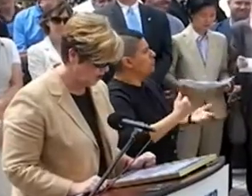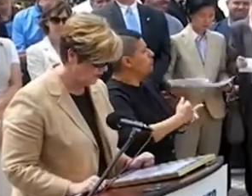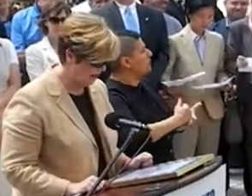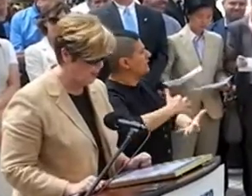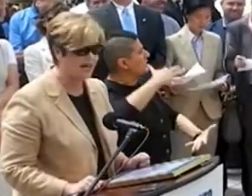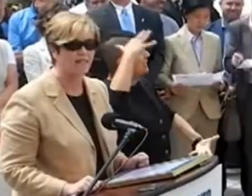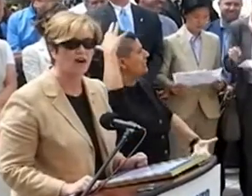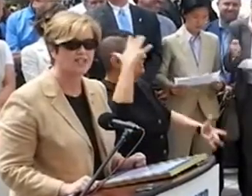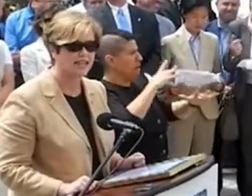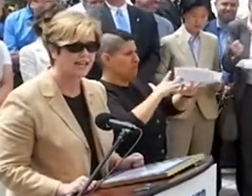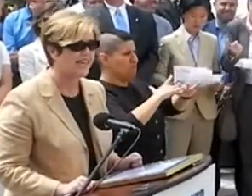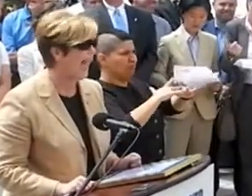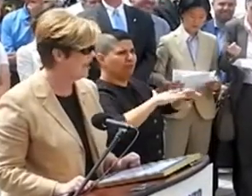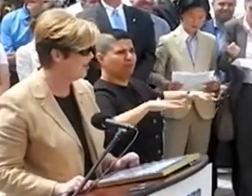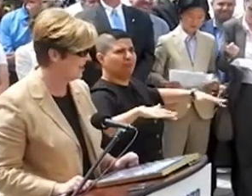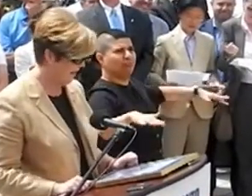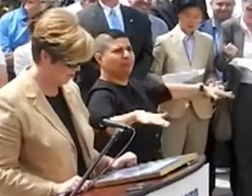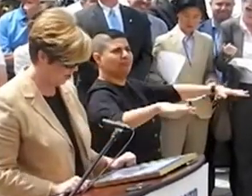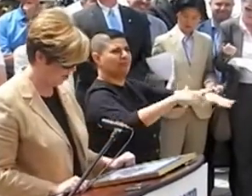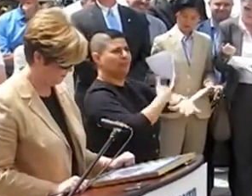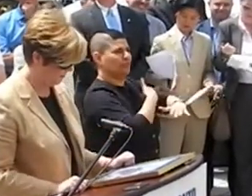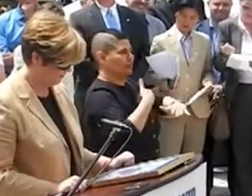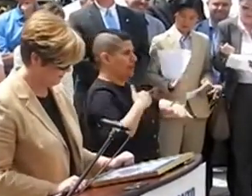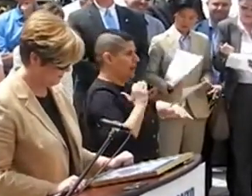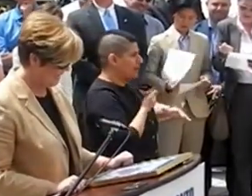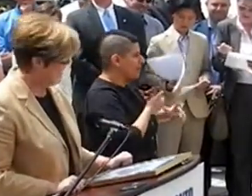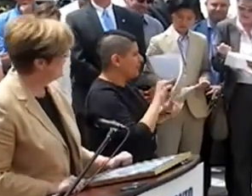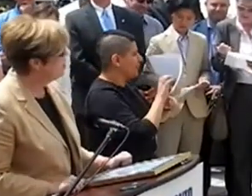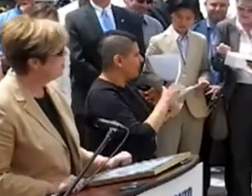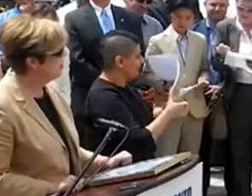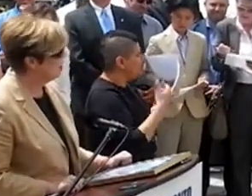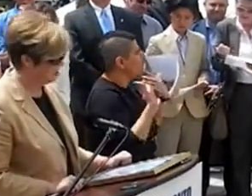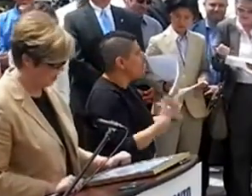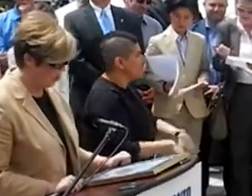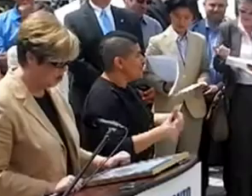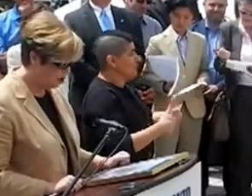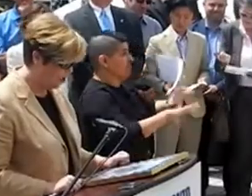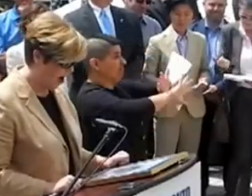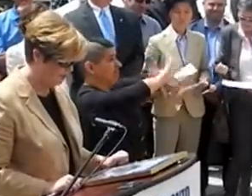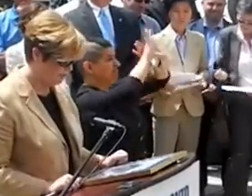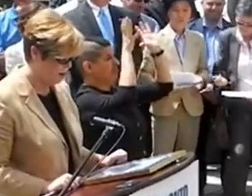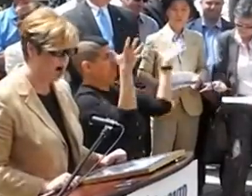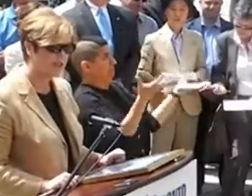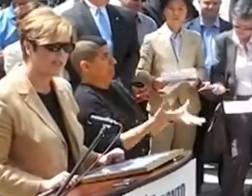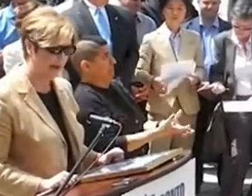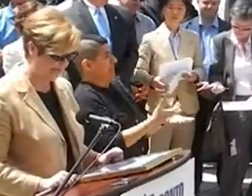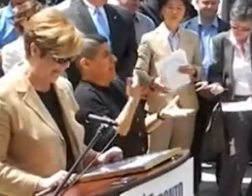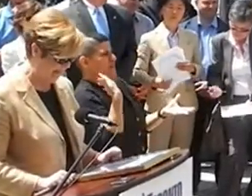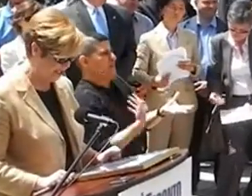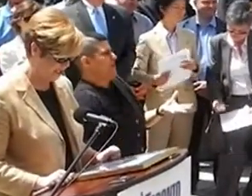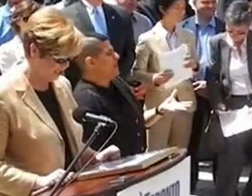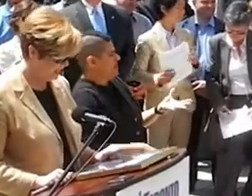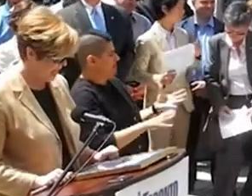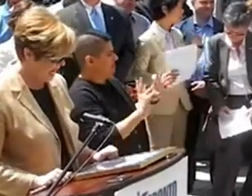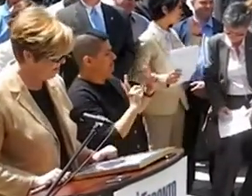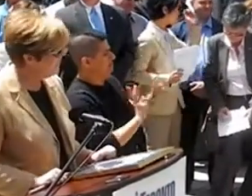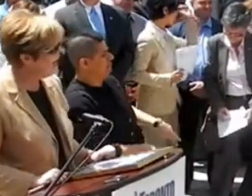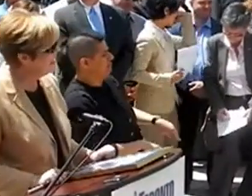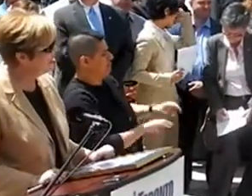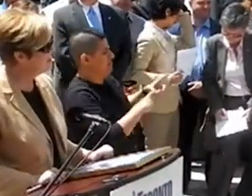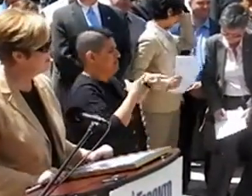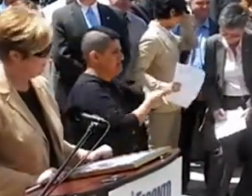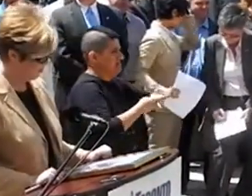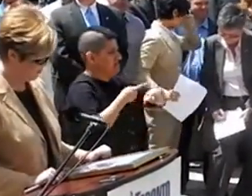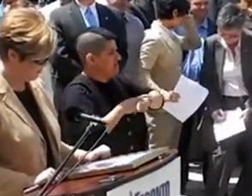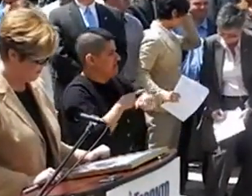diverse fabric of our city and our culture. In a world too often marked by clashes and